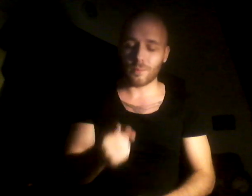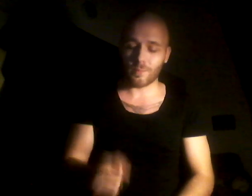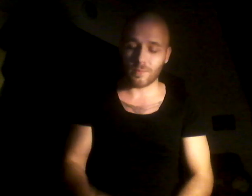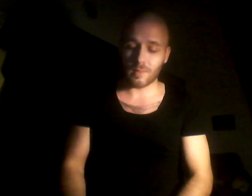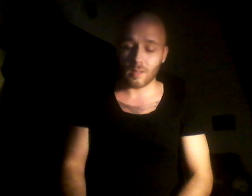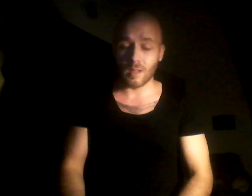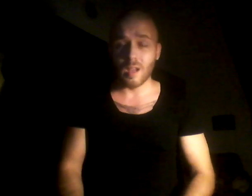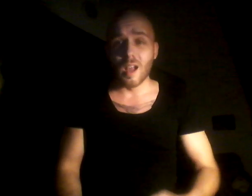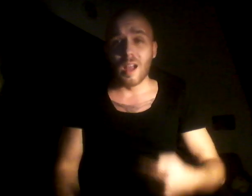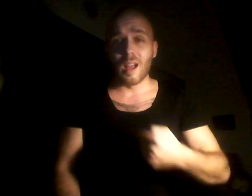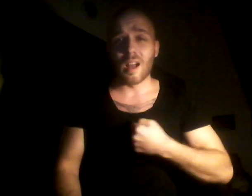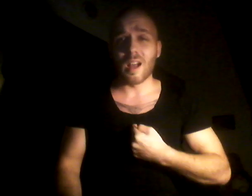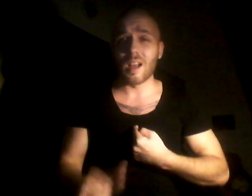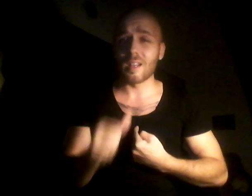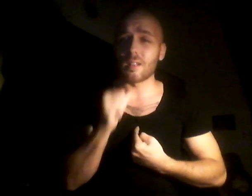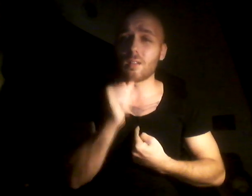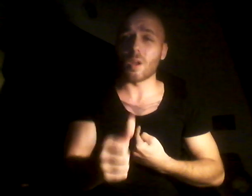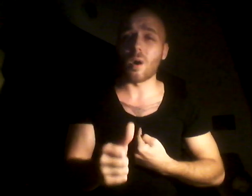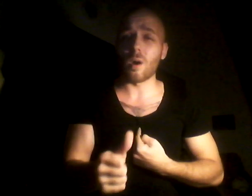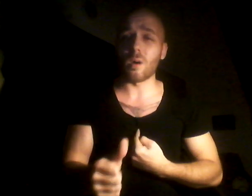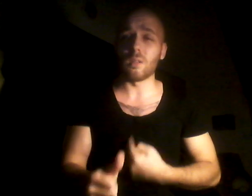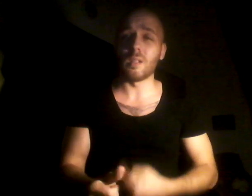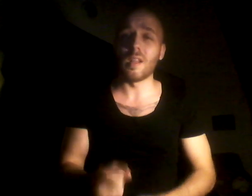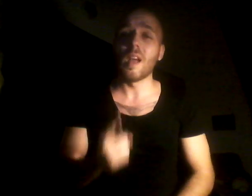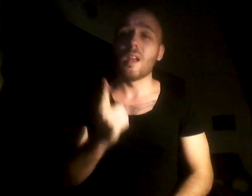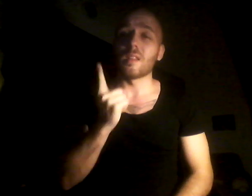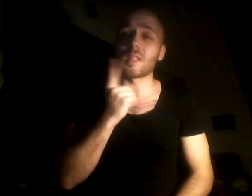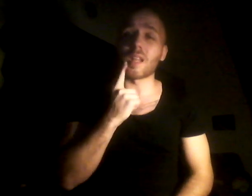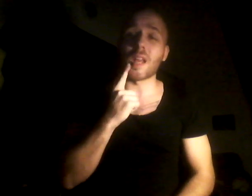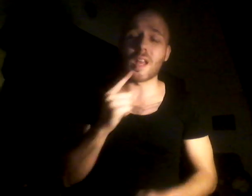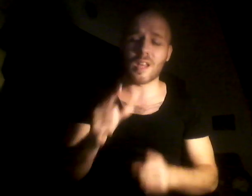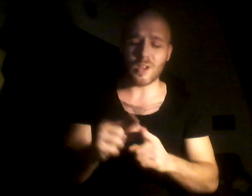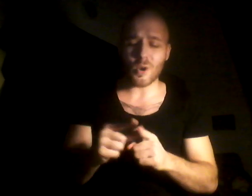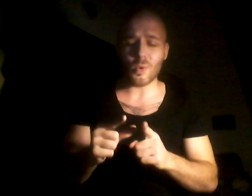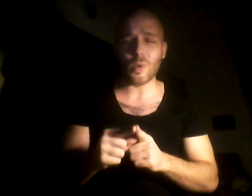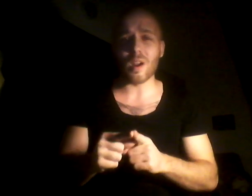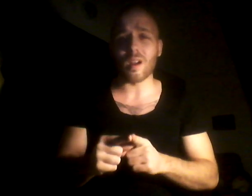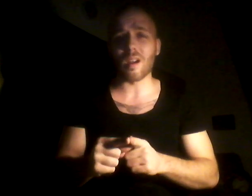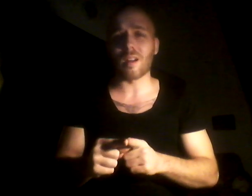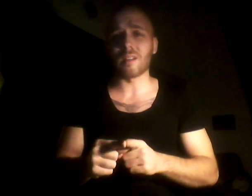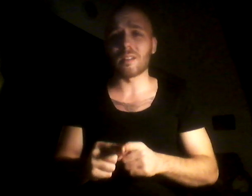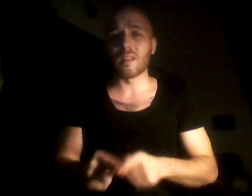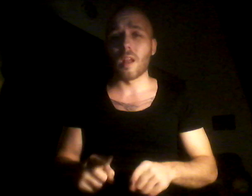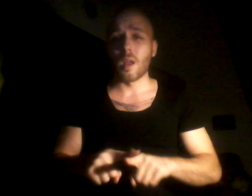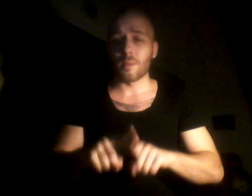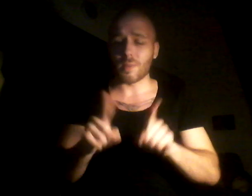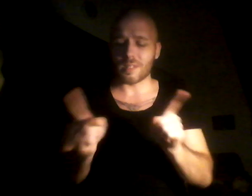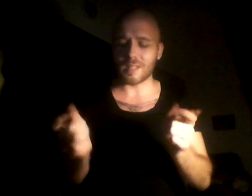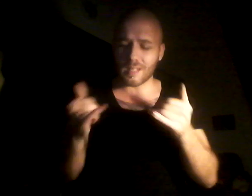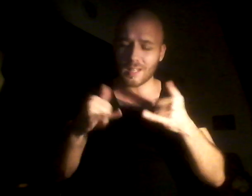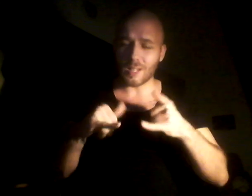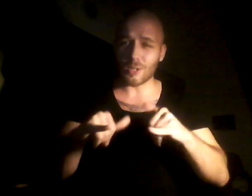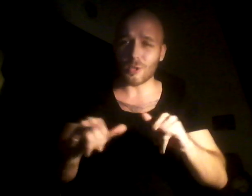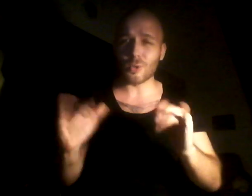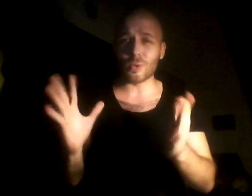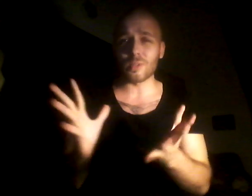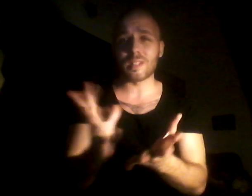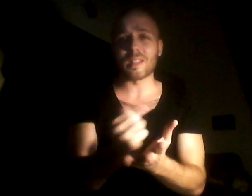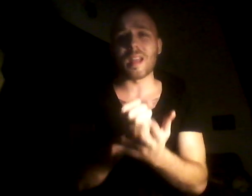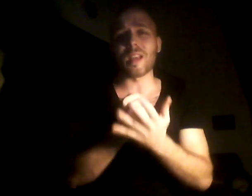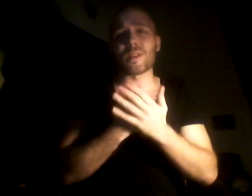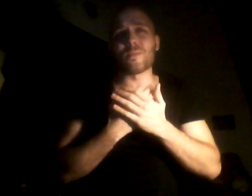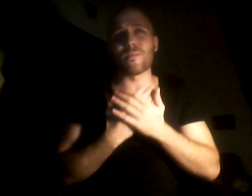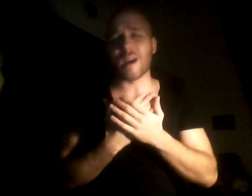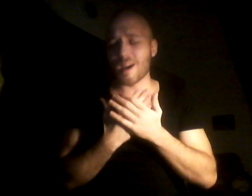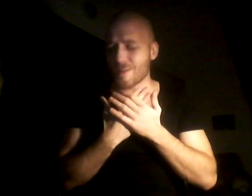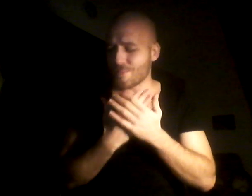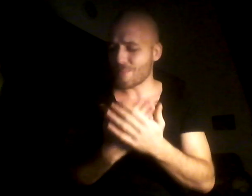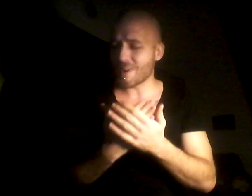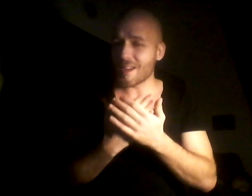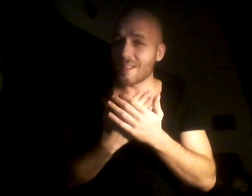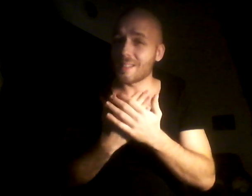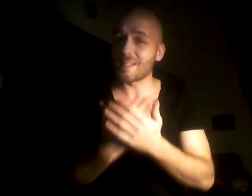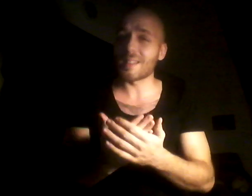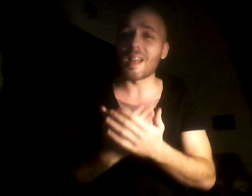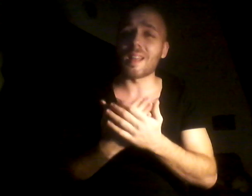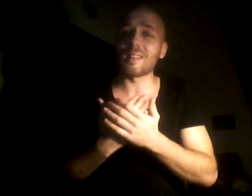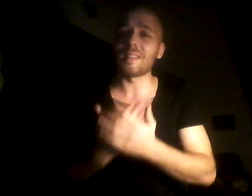I don't say a word But still you take my breath And